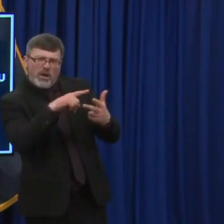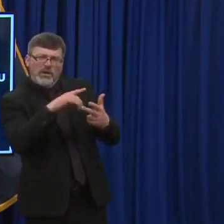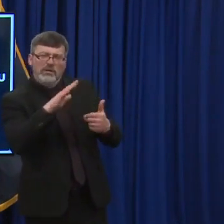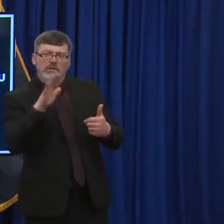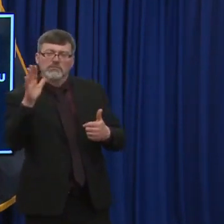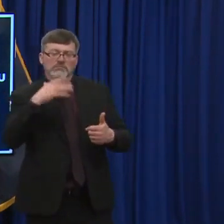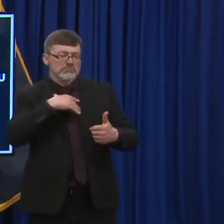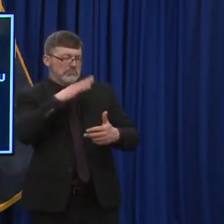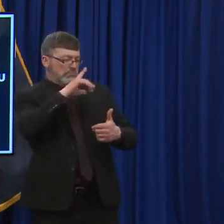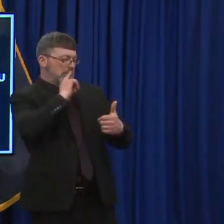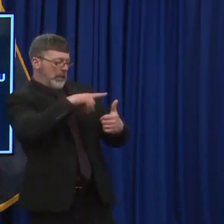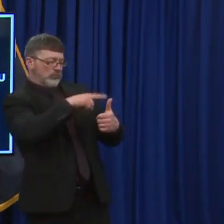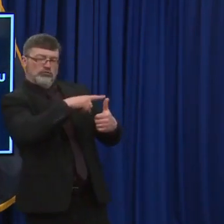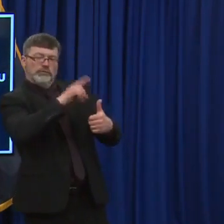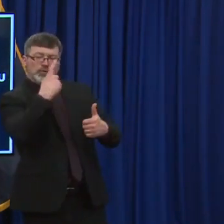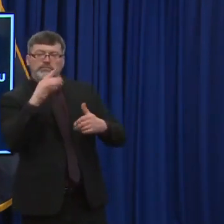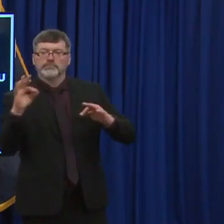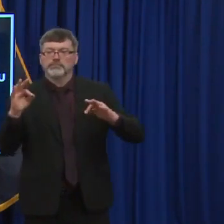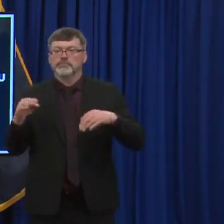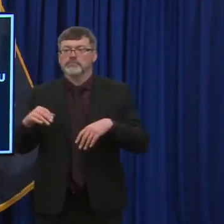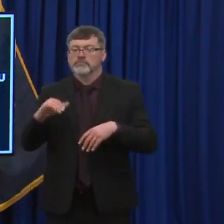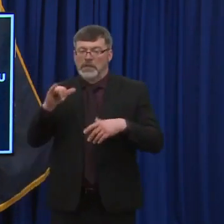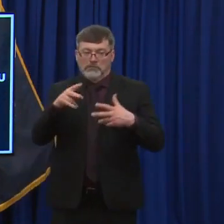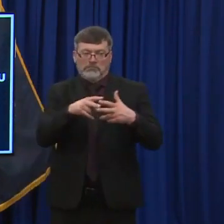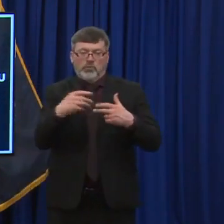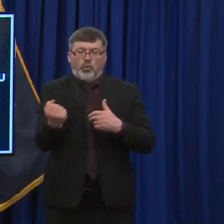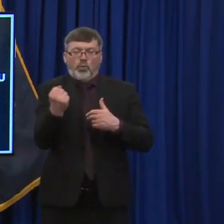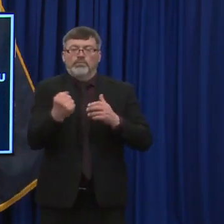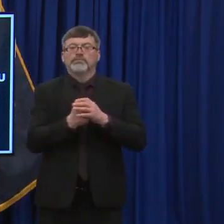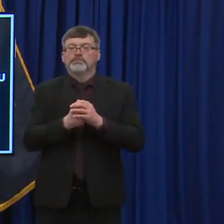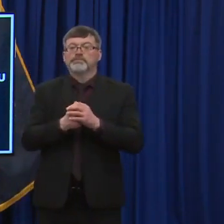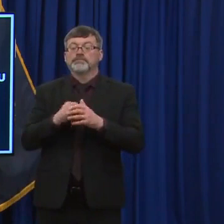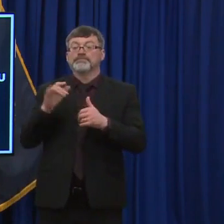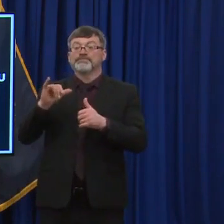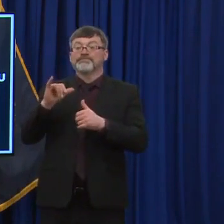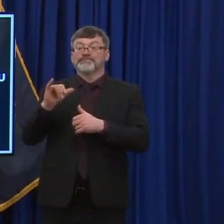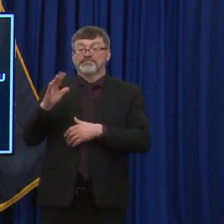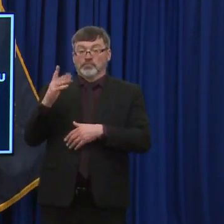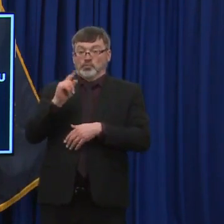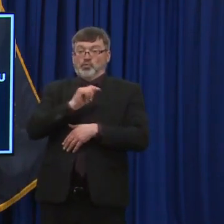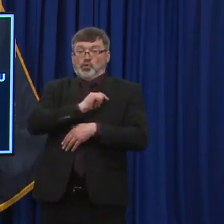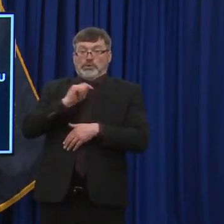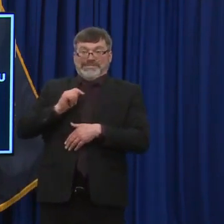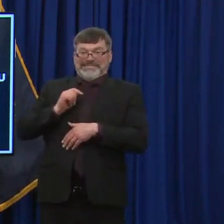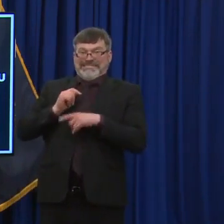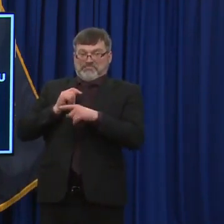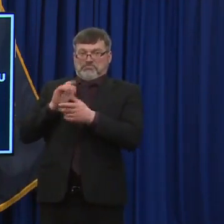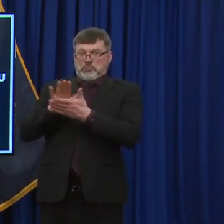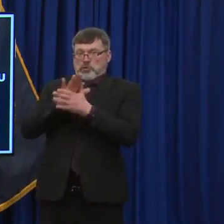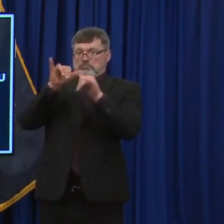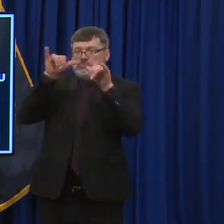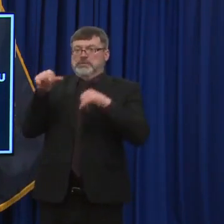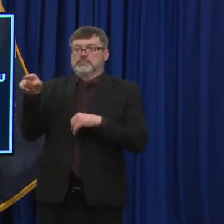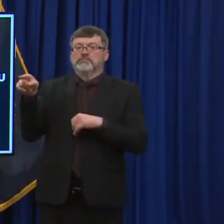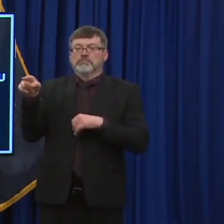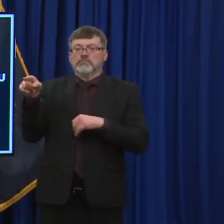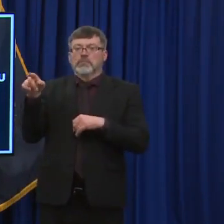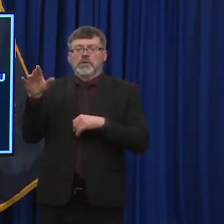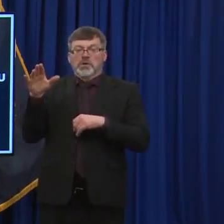letter from the former trustee, some former trustees of the community college system that are not, uh, in favor. Um, to be very blunt about it,